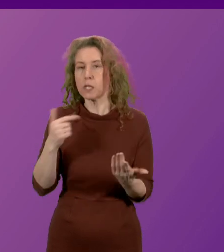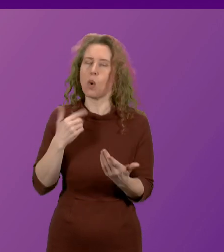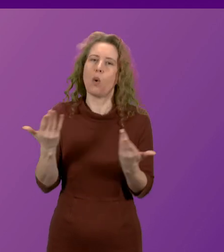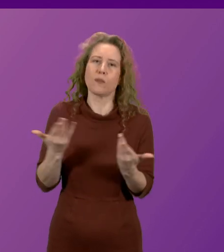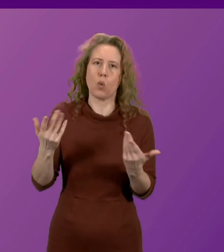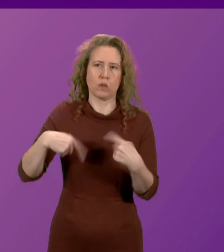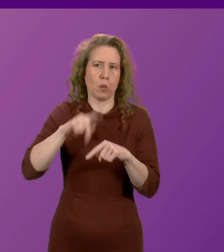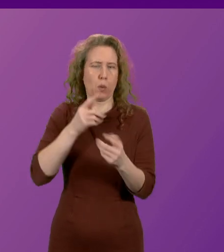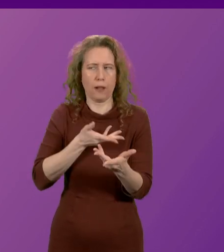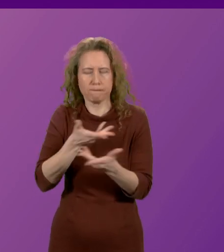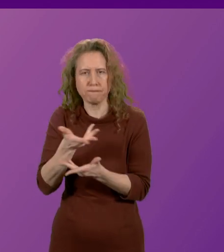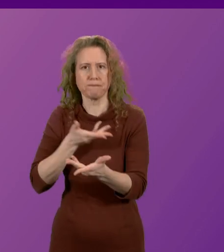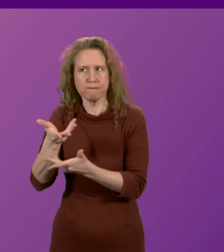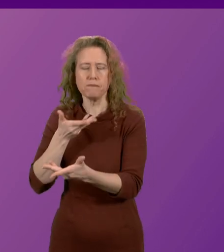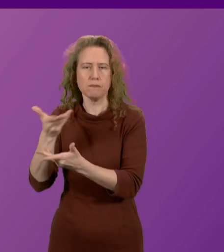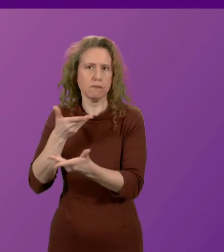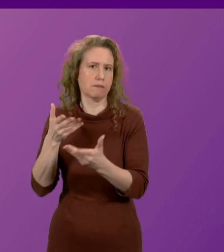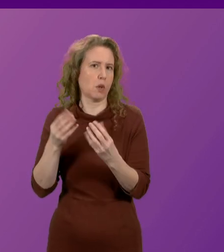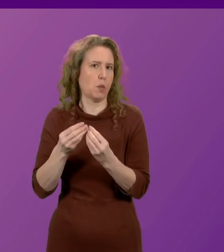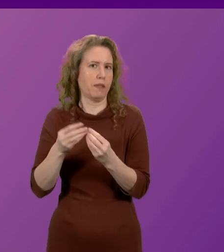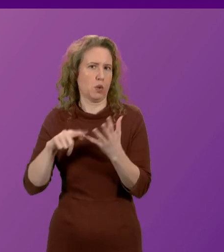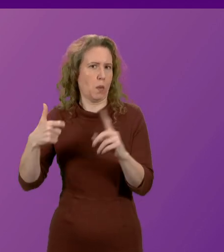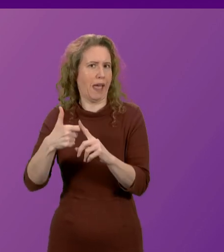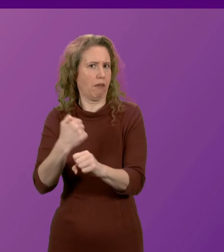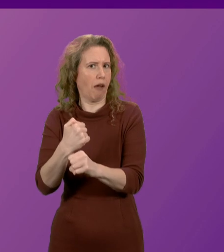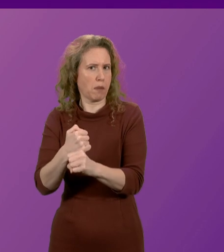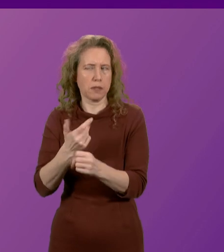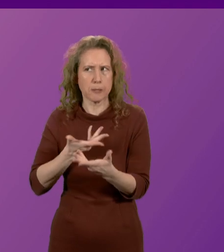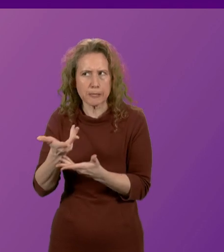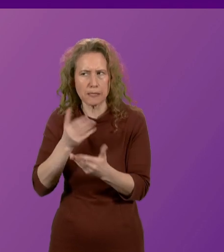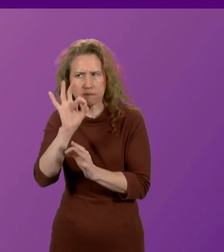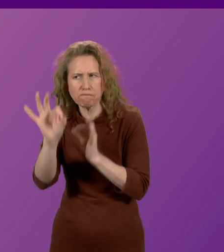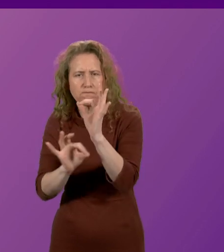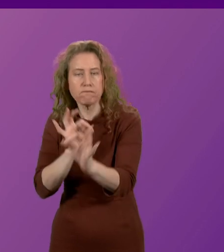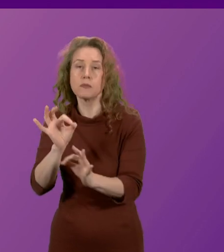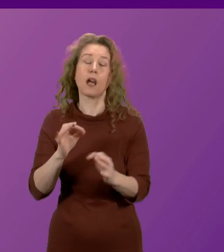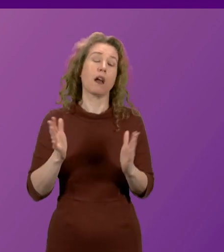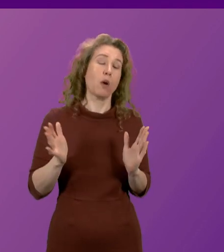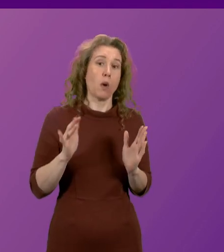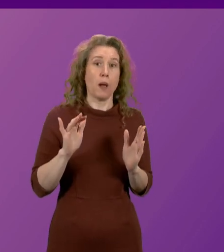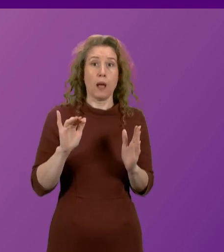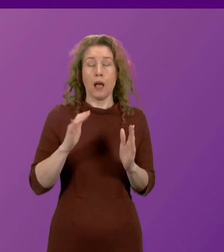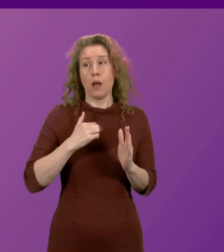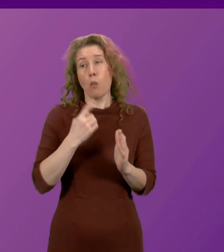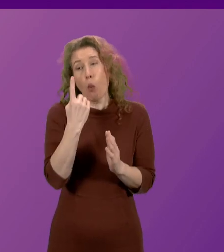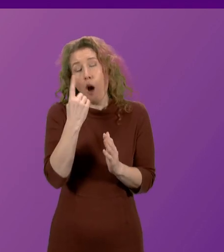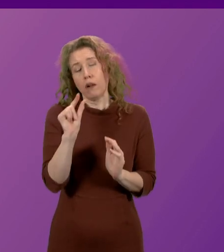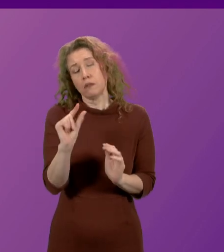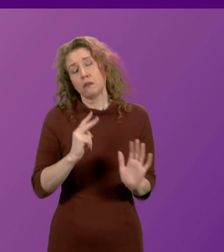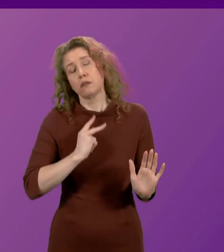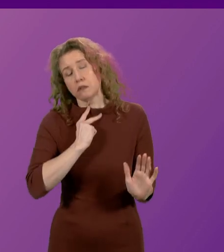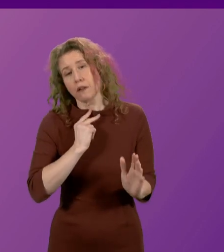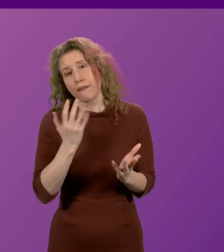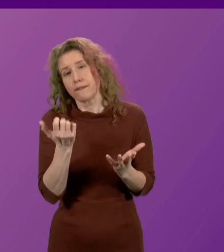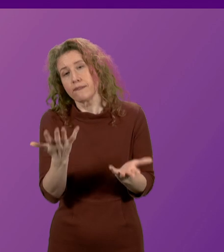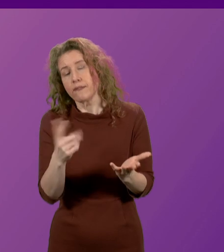of course, engage constructively with the United Kingdom Government on these questions. I suppose where my regret comes from is the fact that